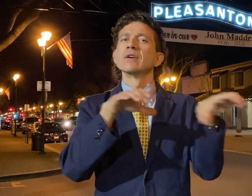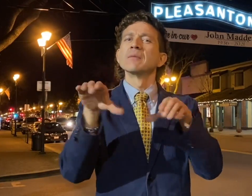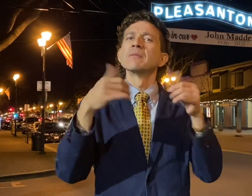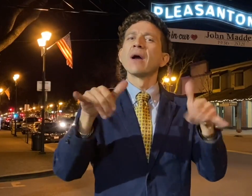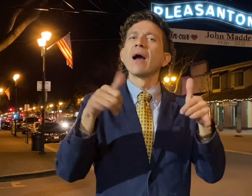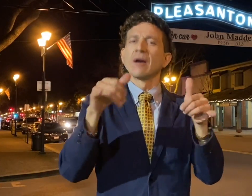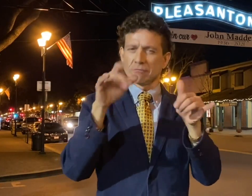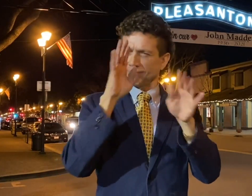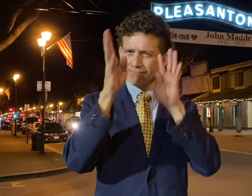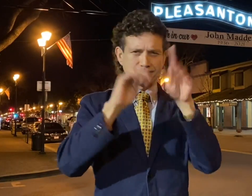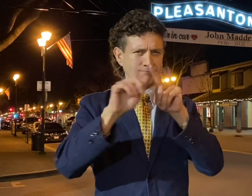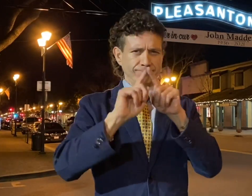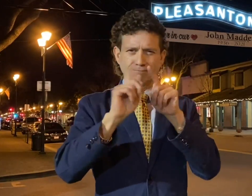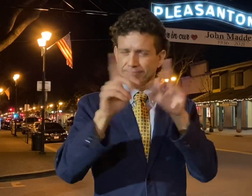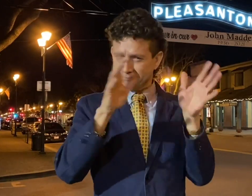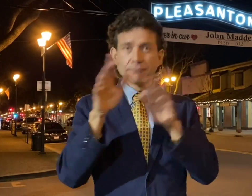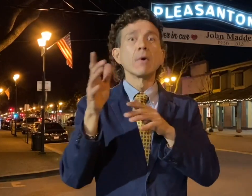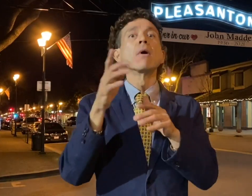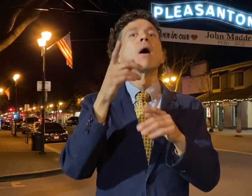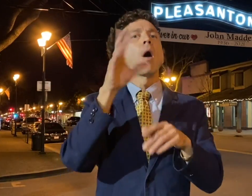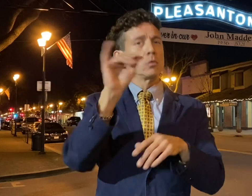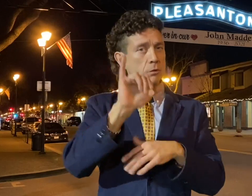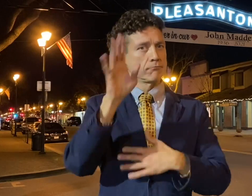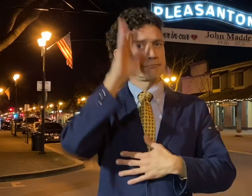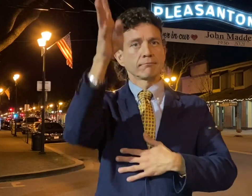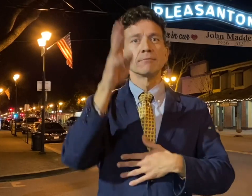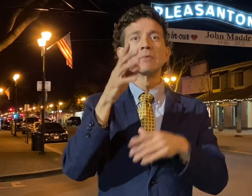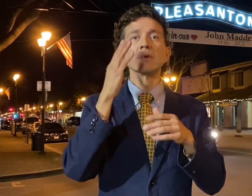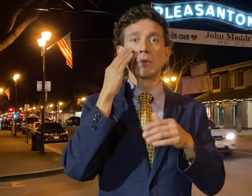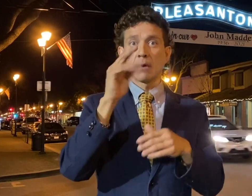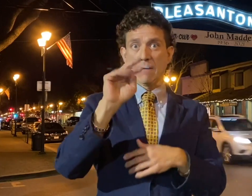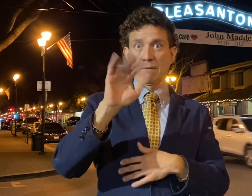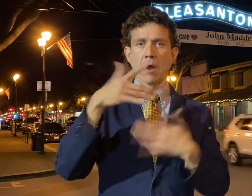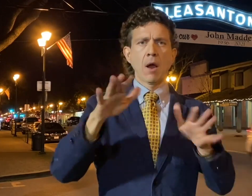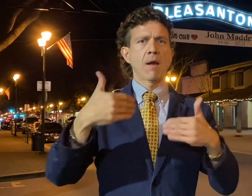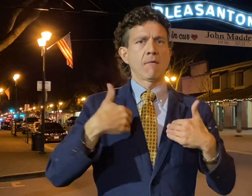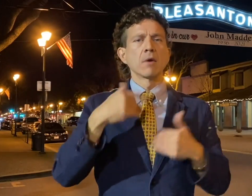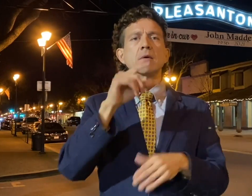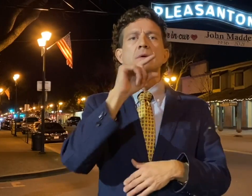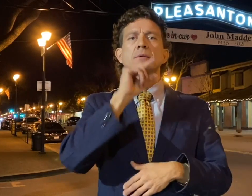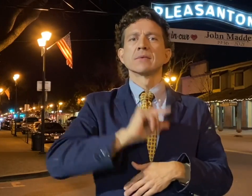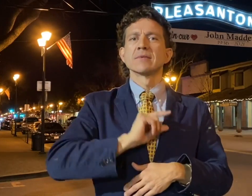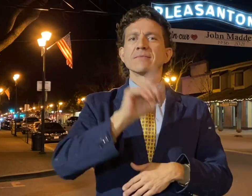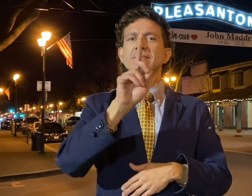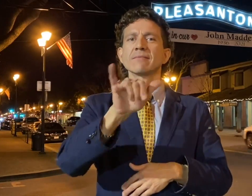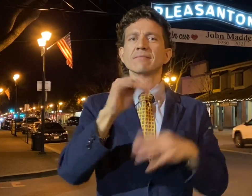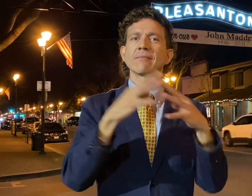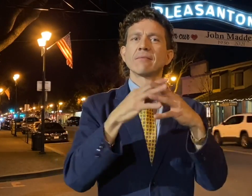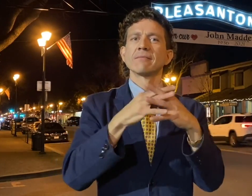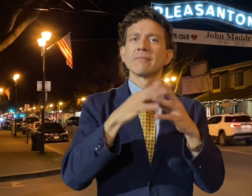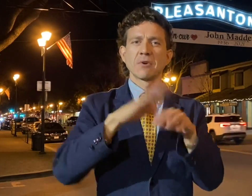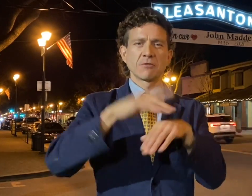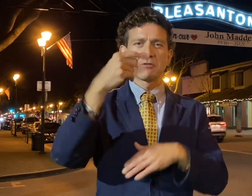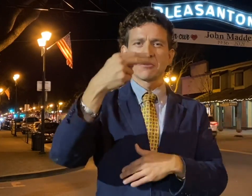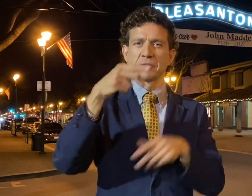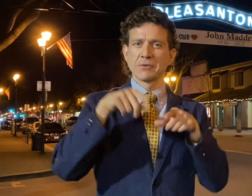But he also invented a unique tradition. Every year on Thanksgiving Day, the NFL would host games on that Thursday.